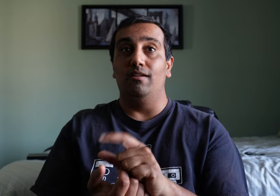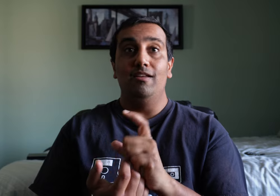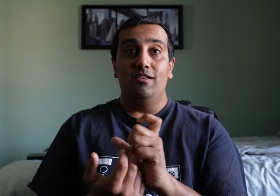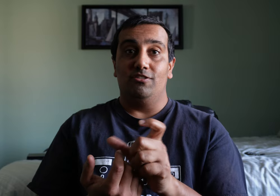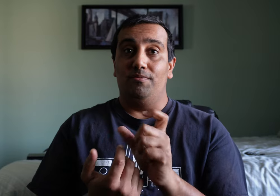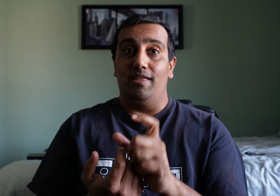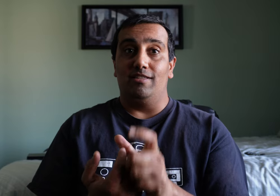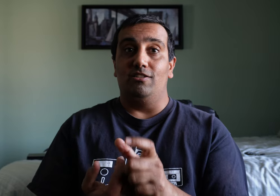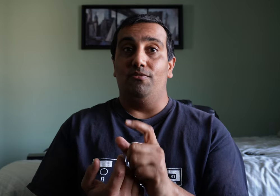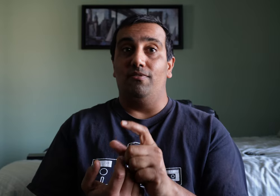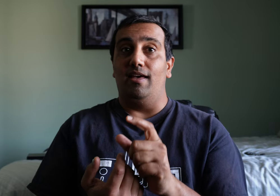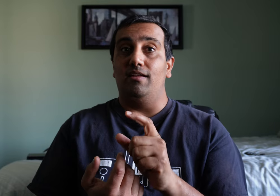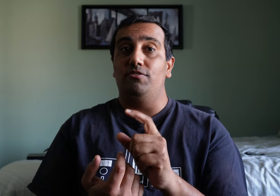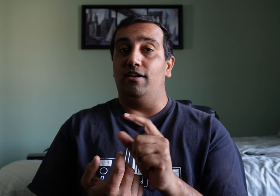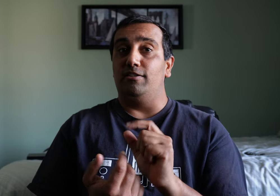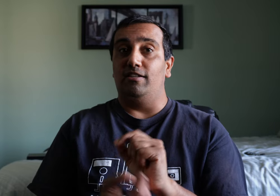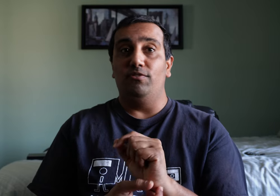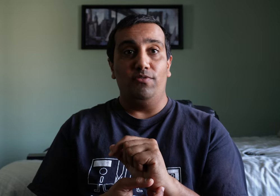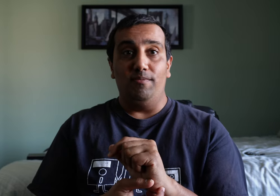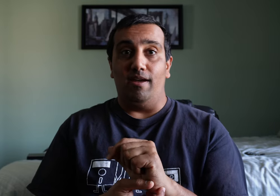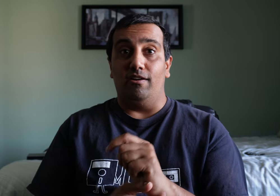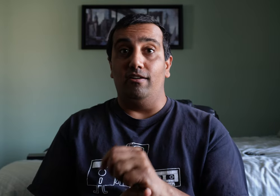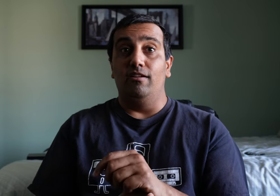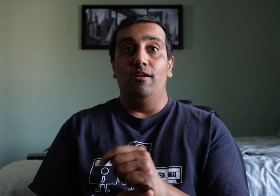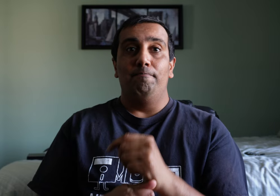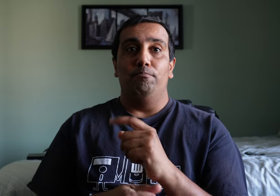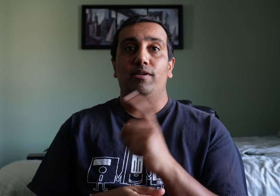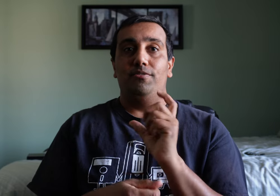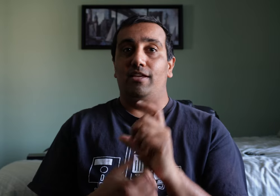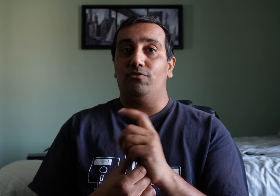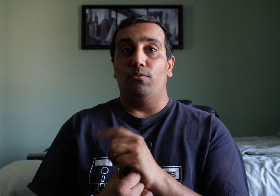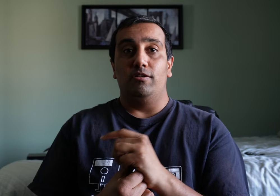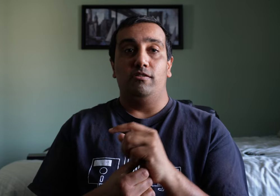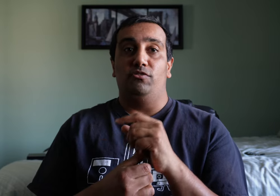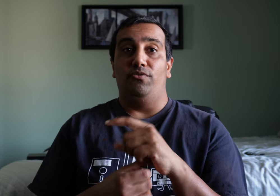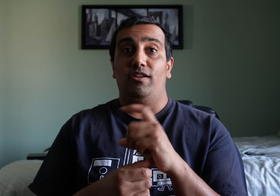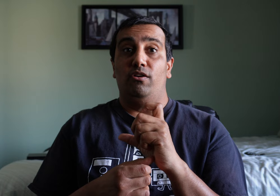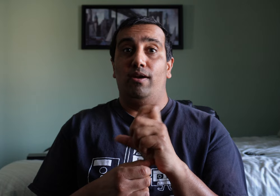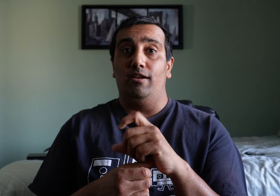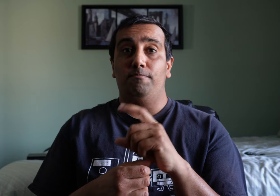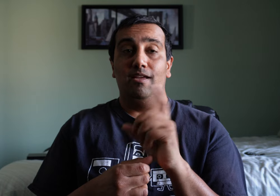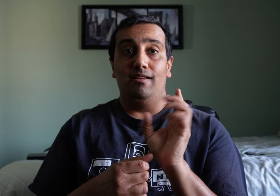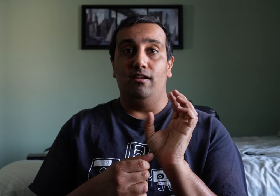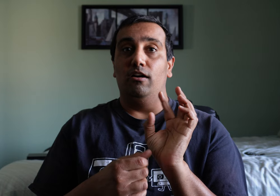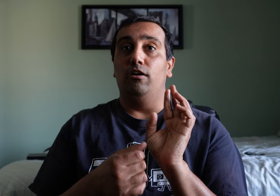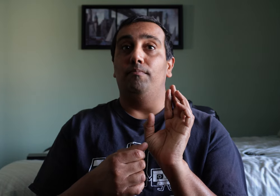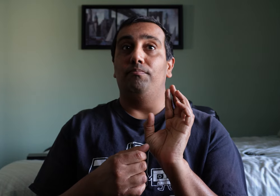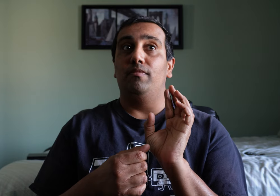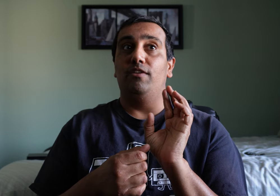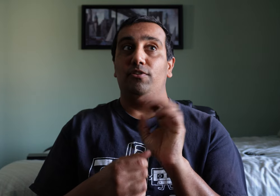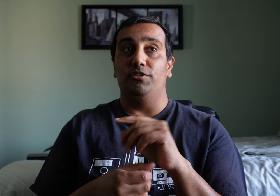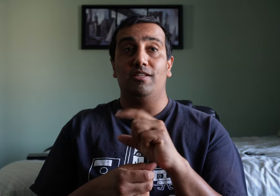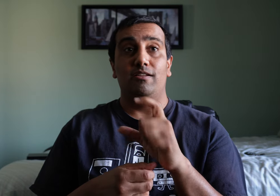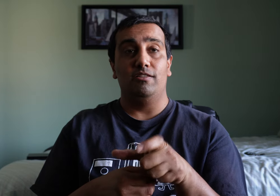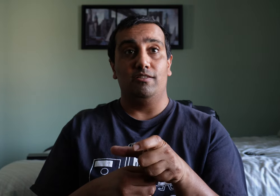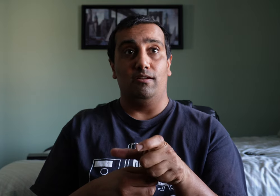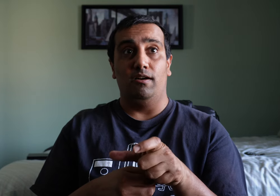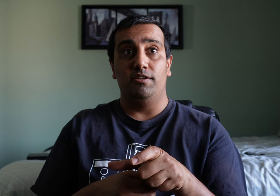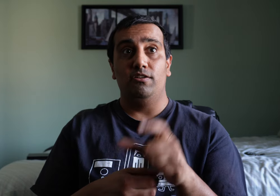some of that stuff that you guys give your feedback on. But thanks for watching this video and update. Um, if you're listening to this on audio,